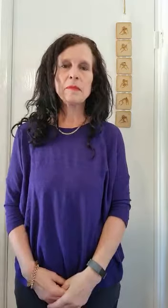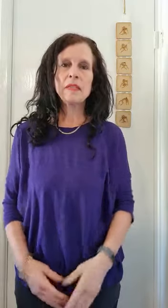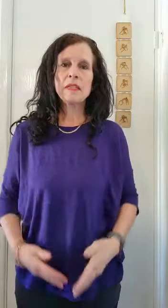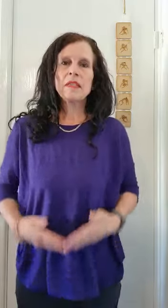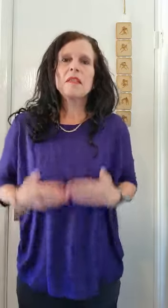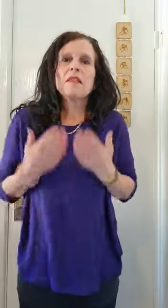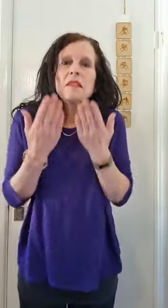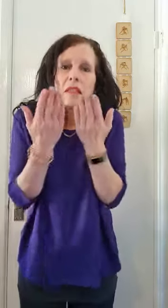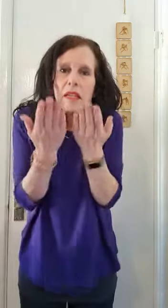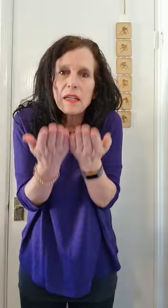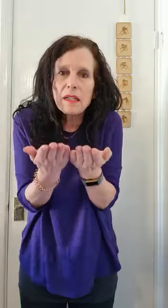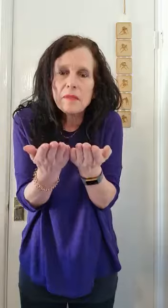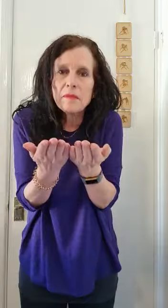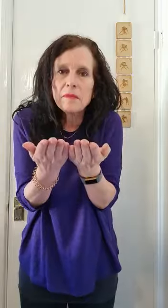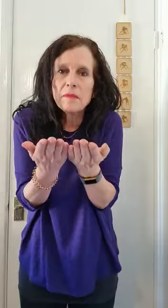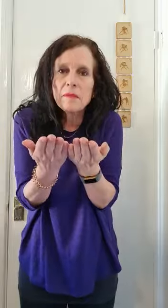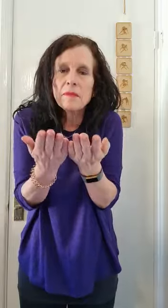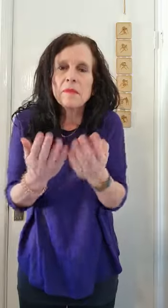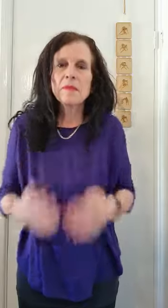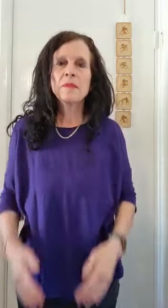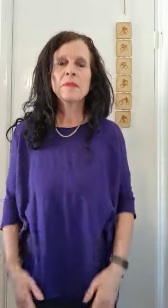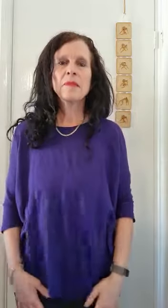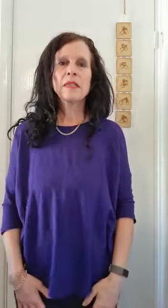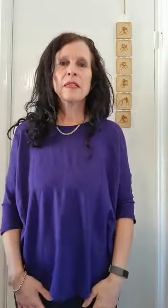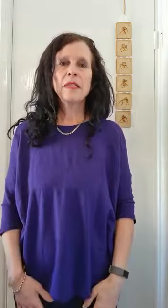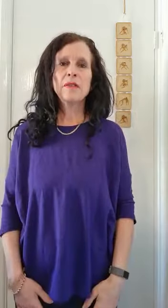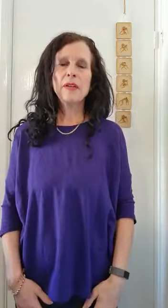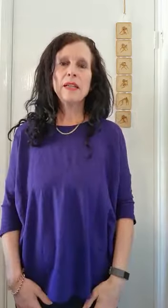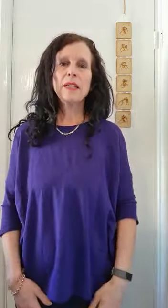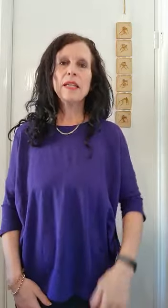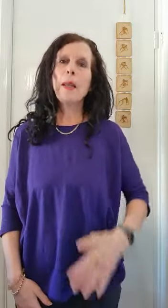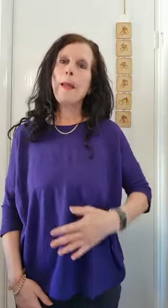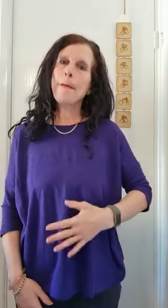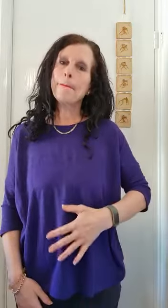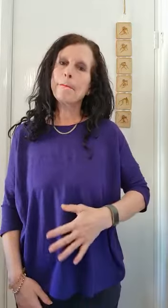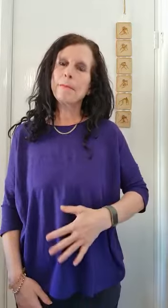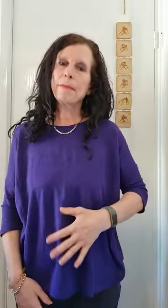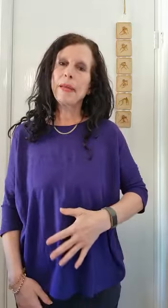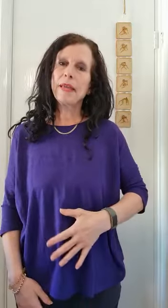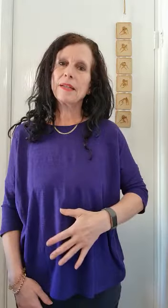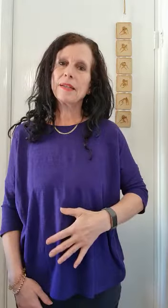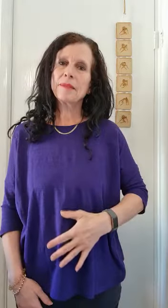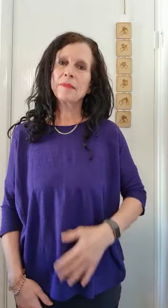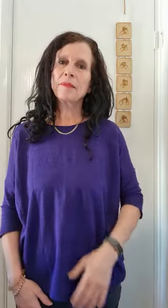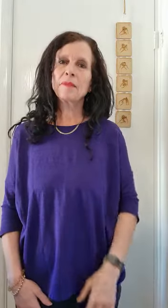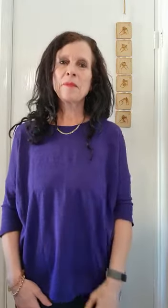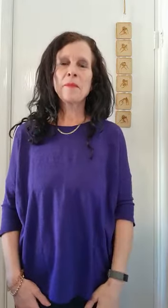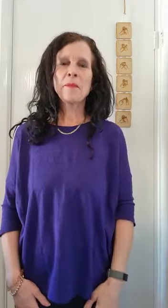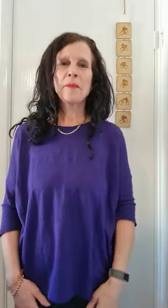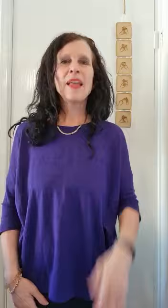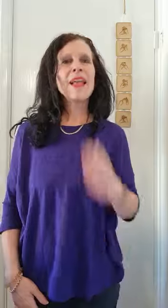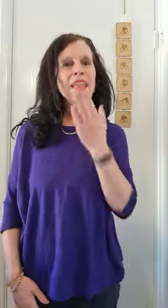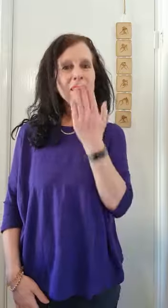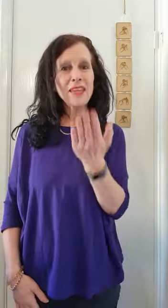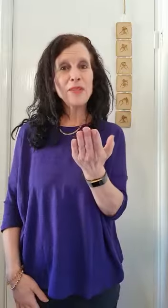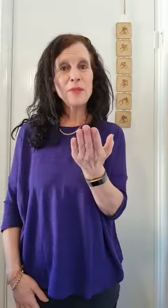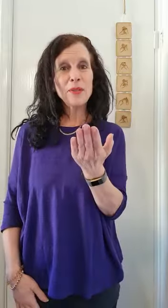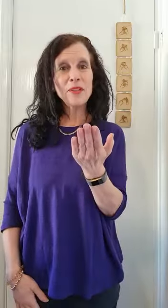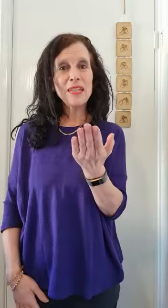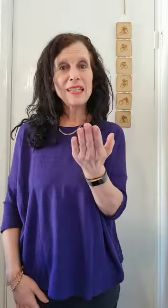sick. And finally, pain. Thank you for watching.